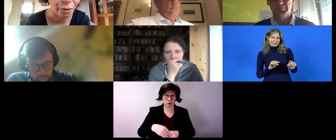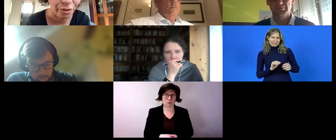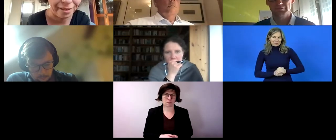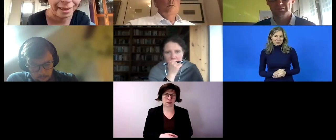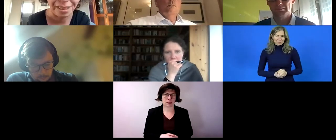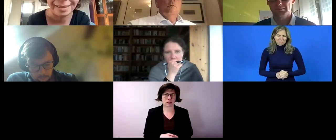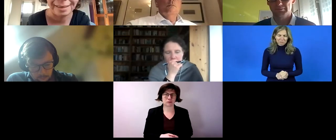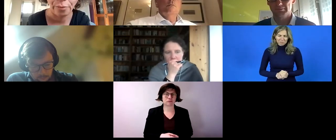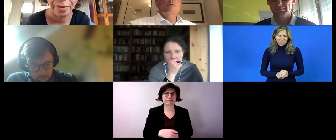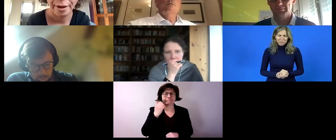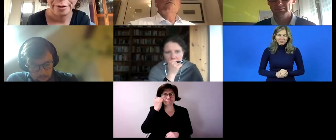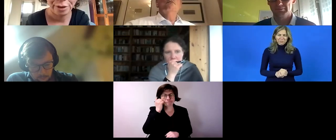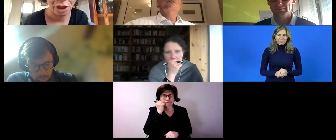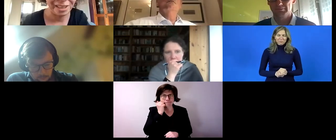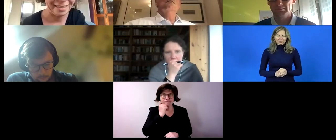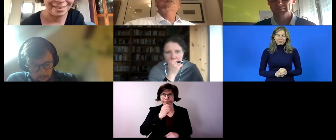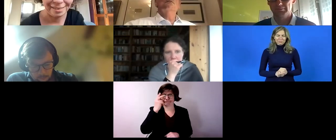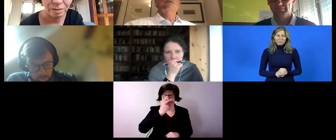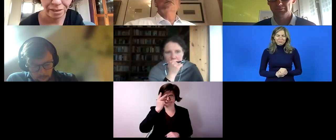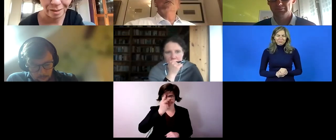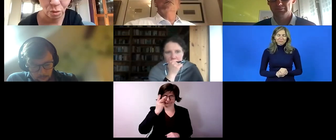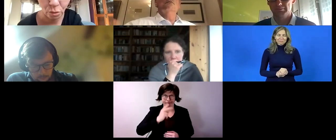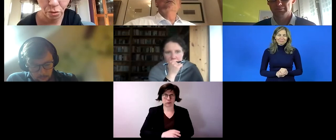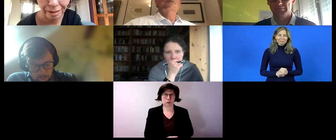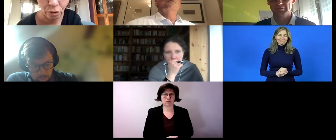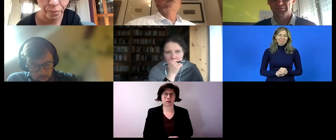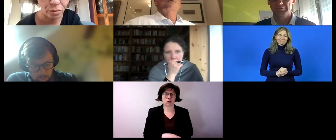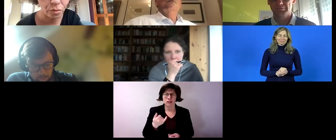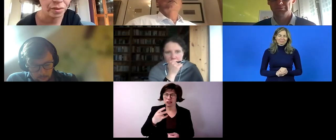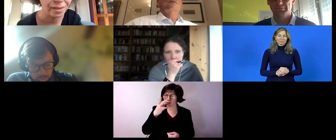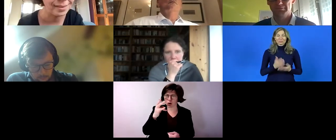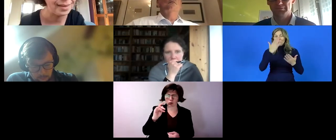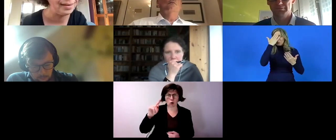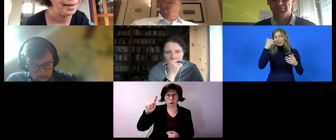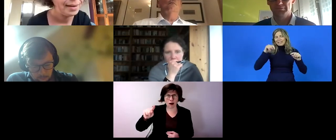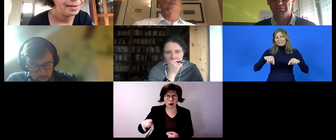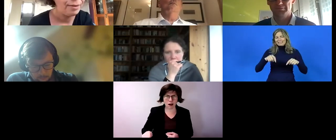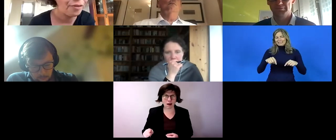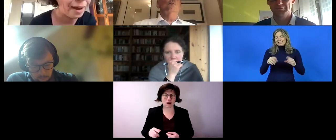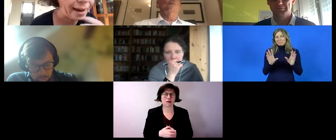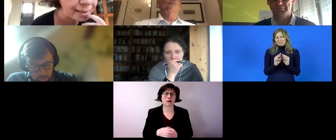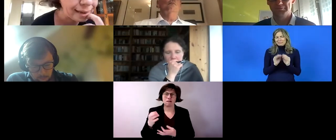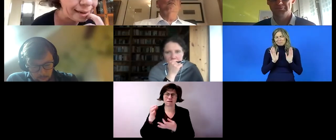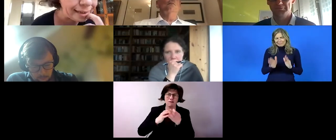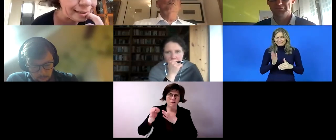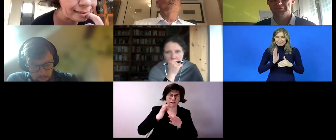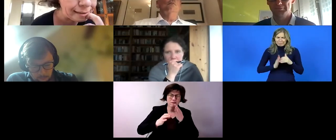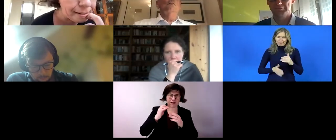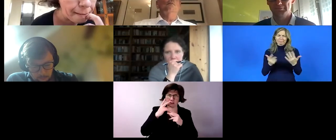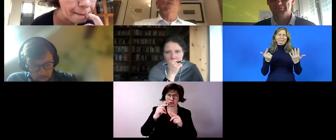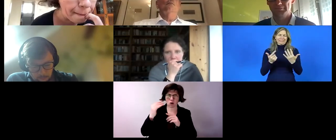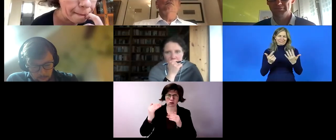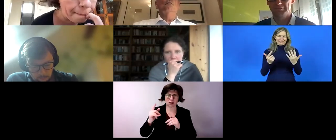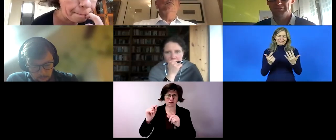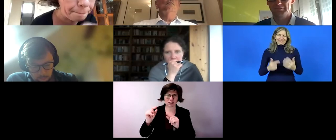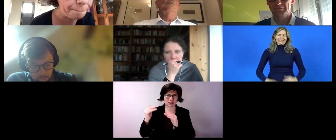because we have no possibility to extend our meeting beyond 7 pm i